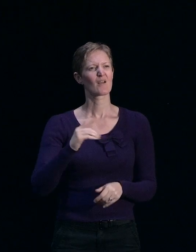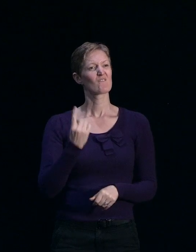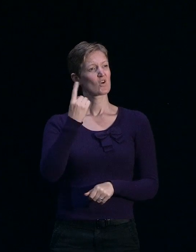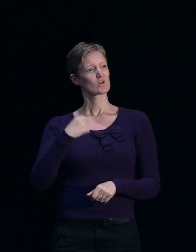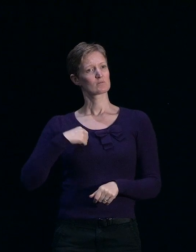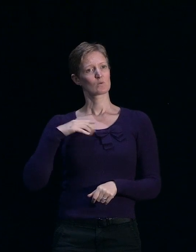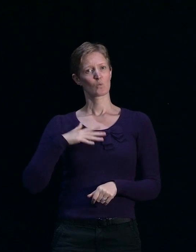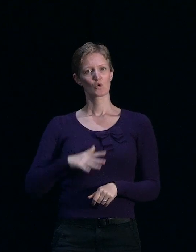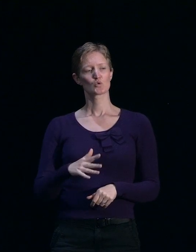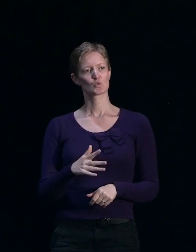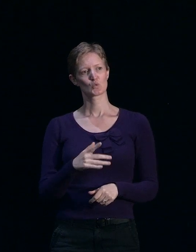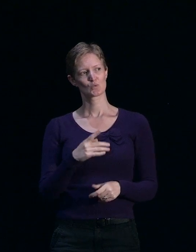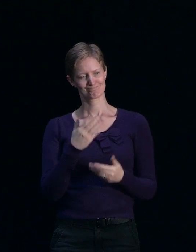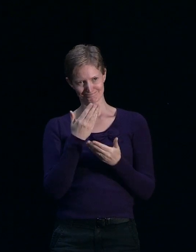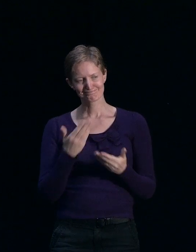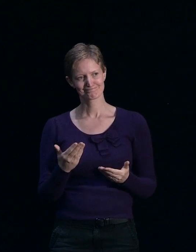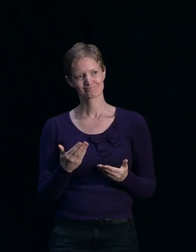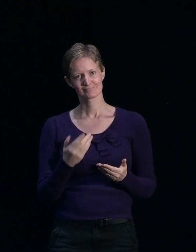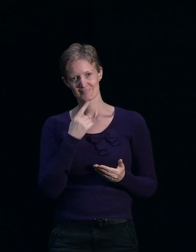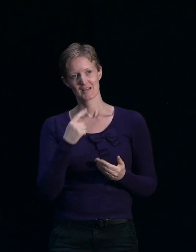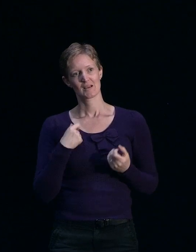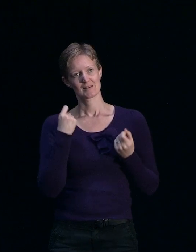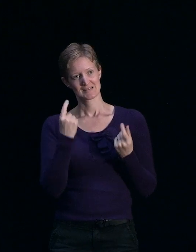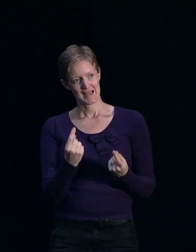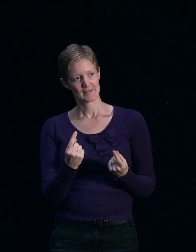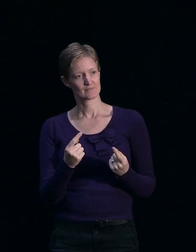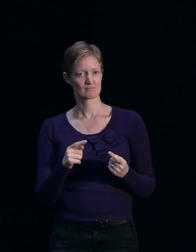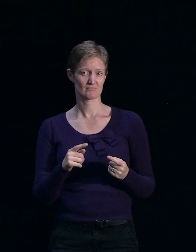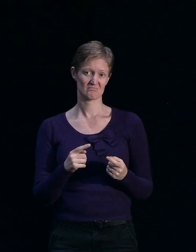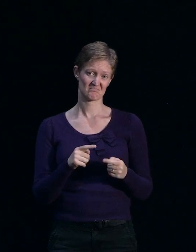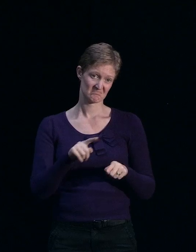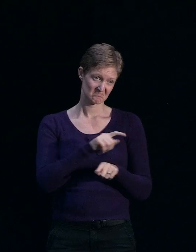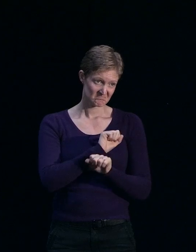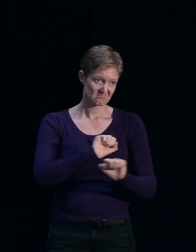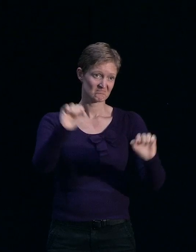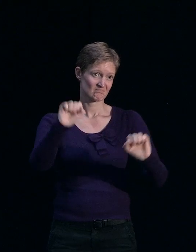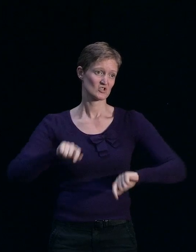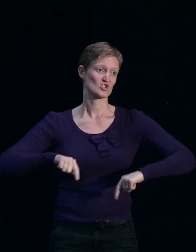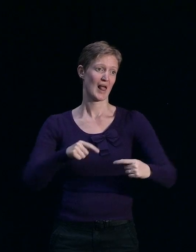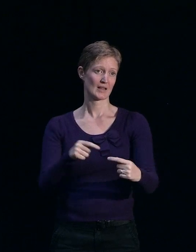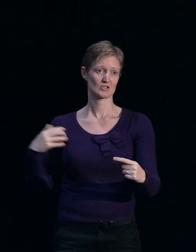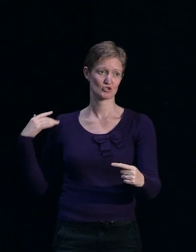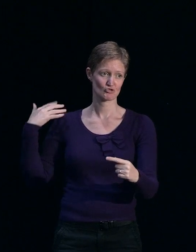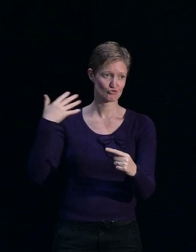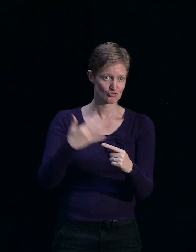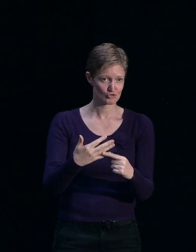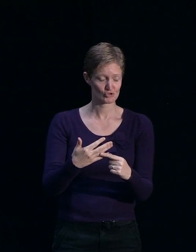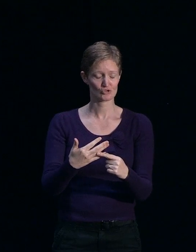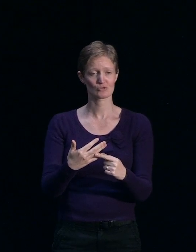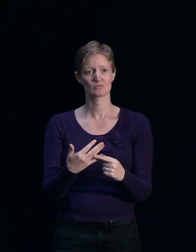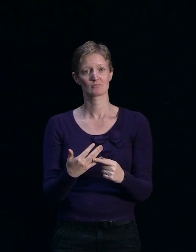the challenges that I would guess most or all of you have faced through the incredible